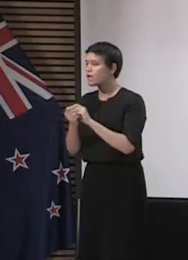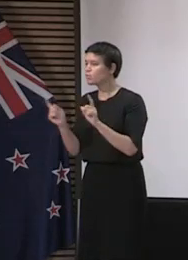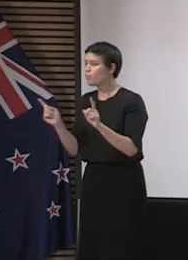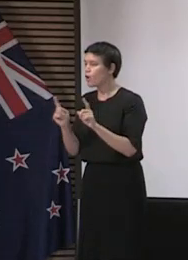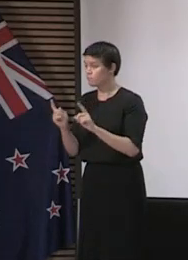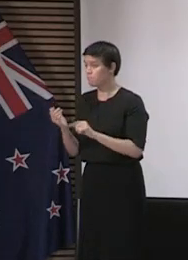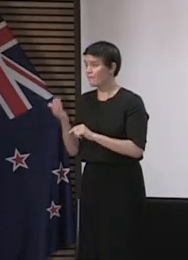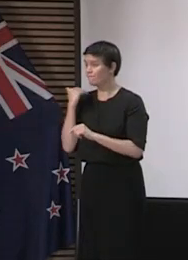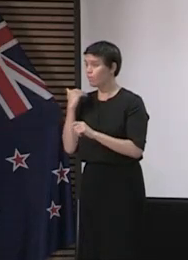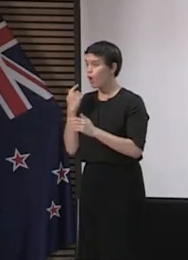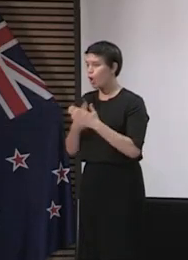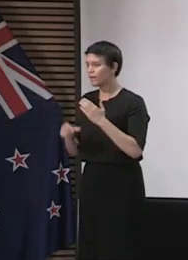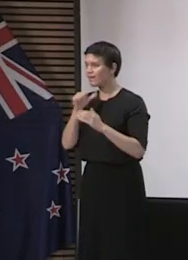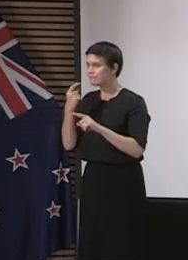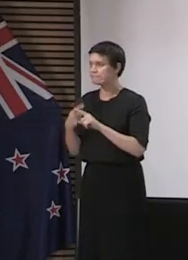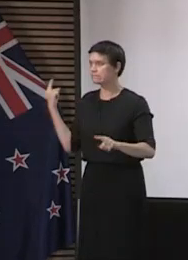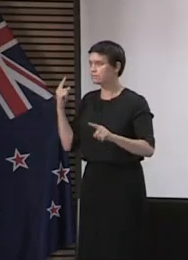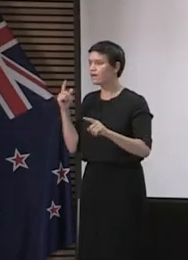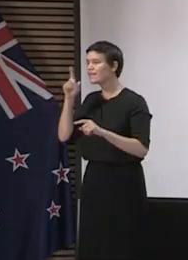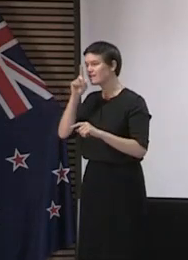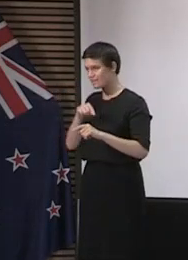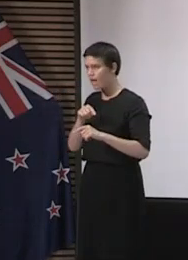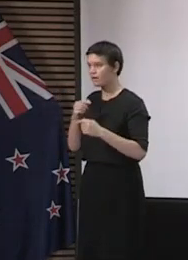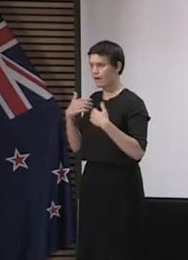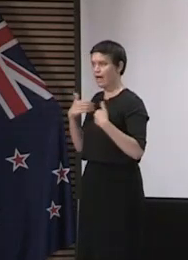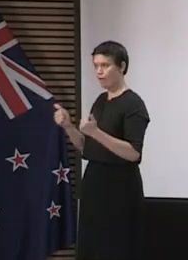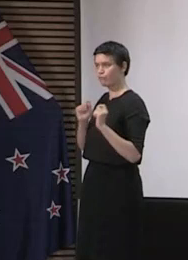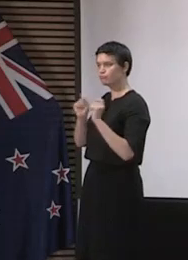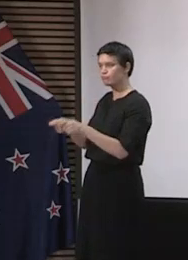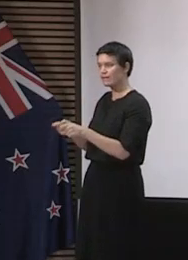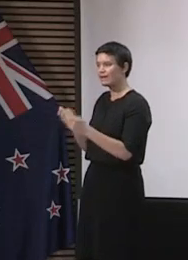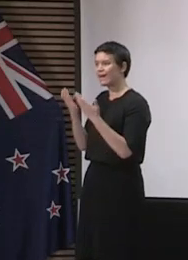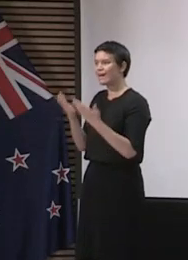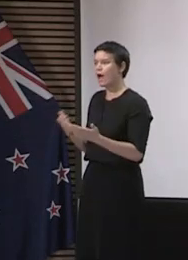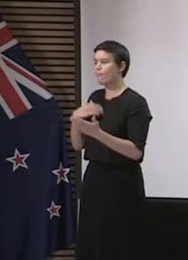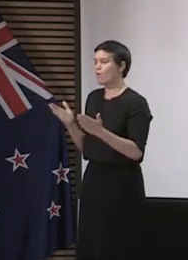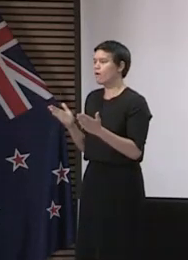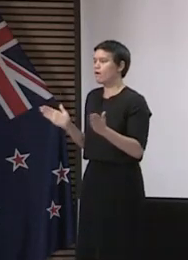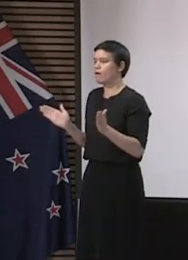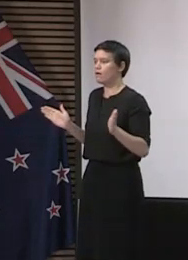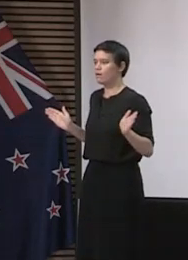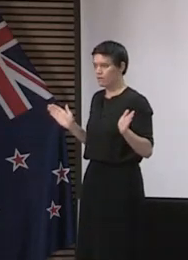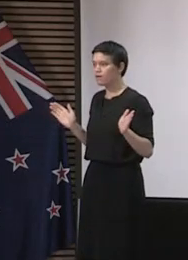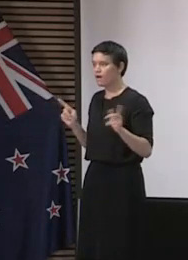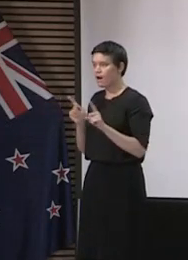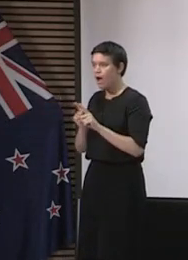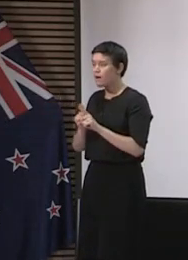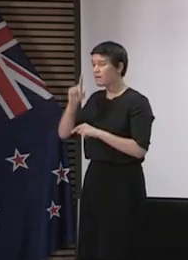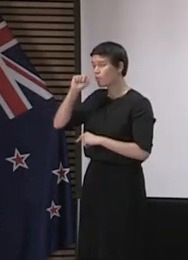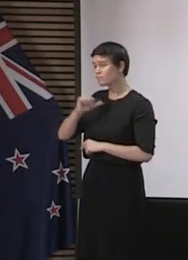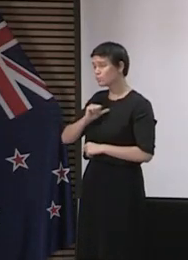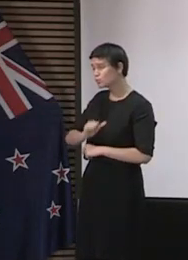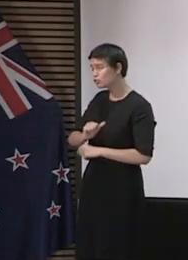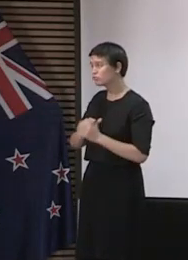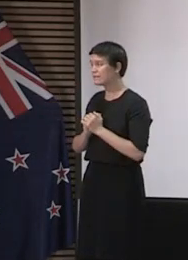elective and planned services, both outpatient appointments and also potentially surgery and other procedures,